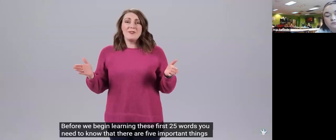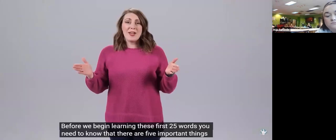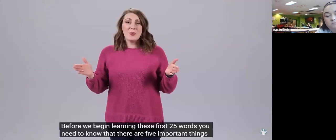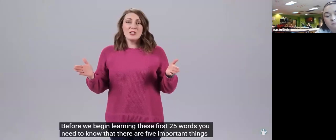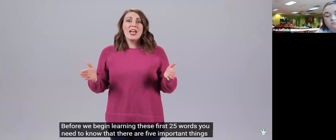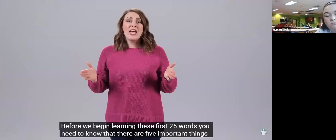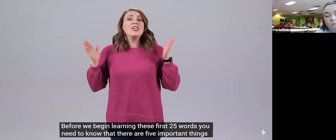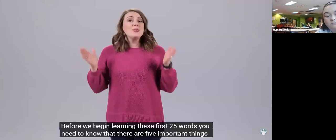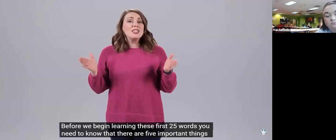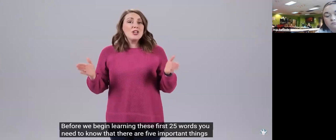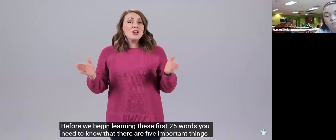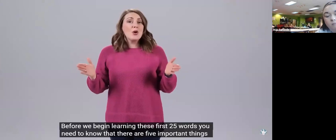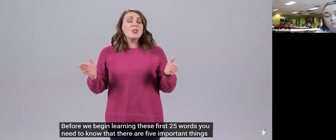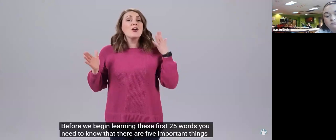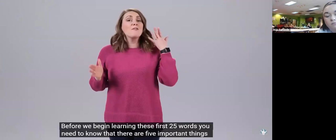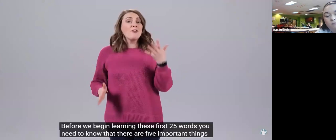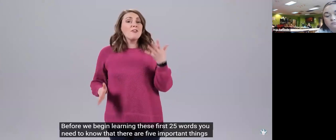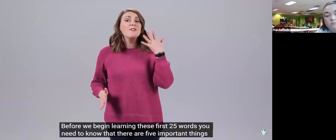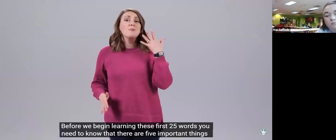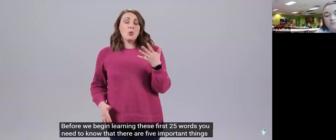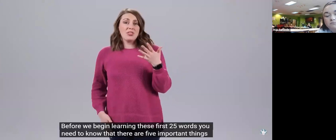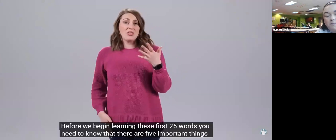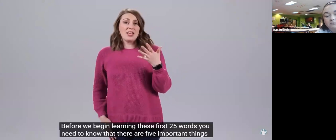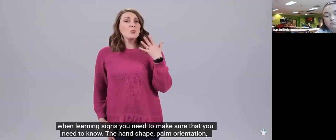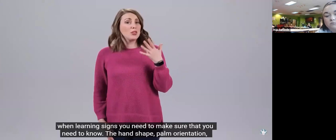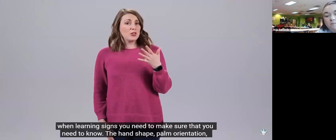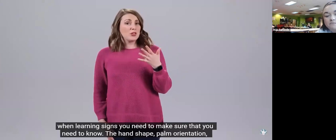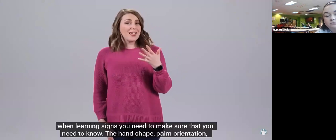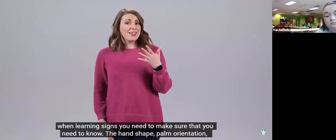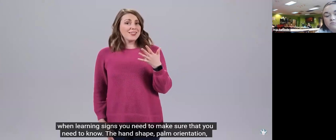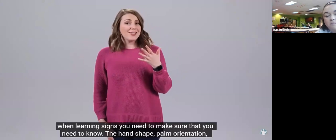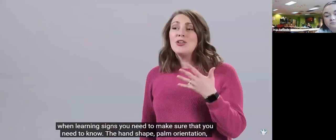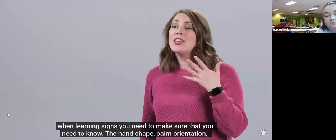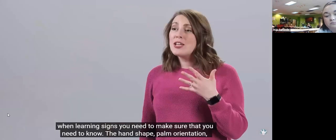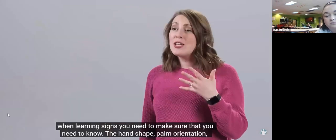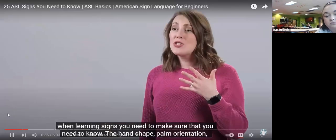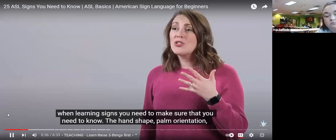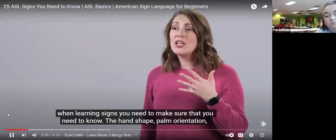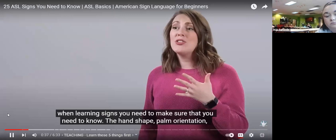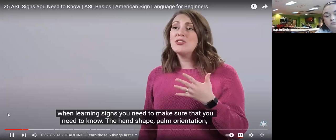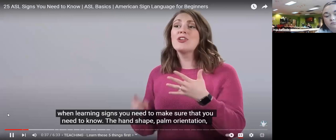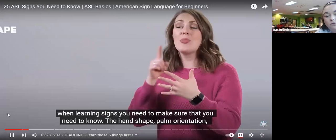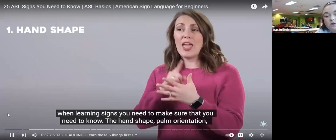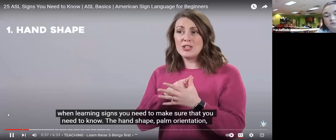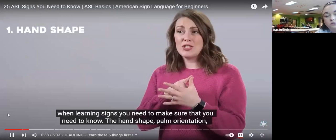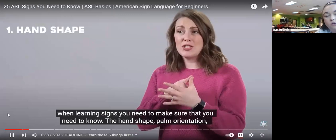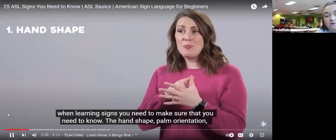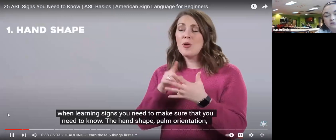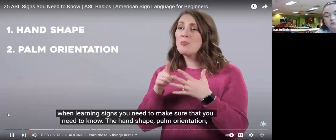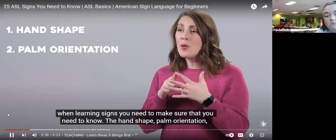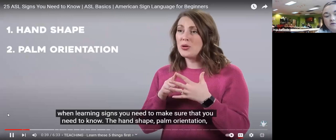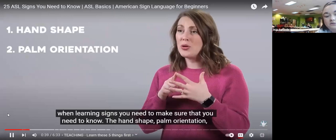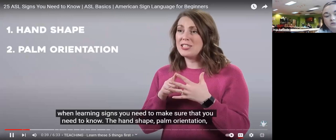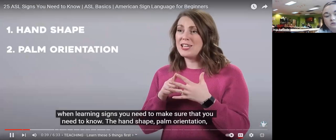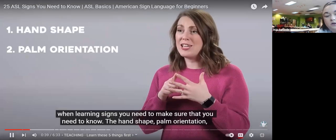25 words you need to know that there are five important things when learning signs you need to make sure that you need to note the hand shape